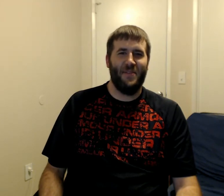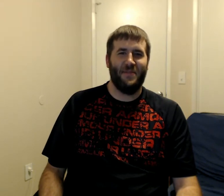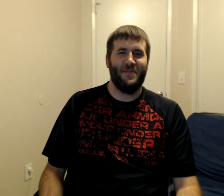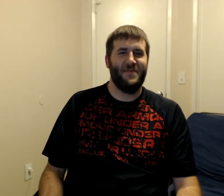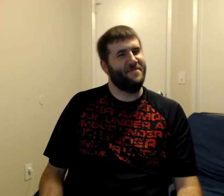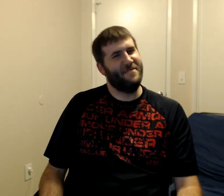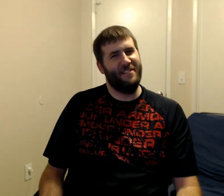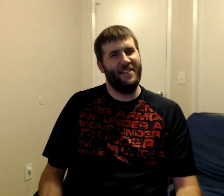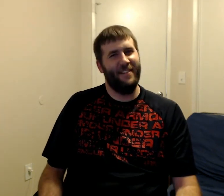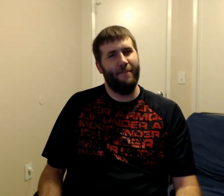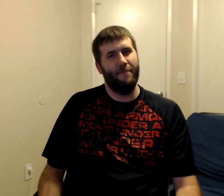huh